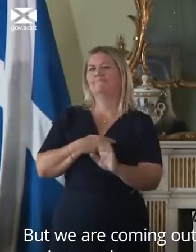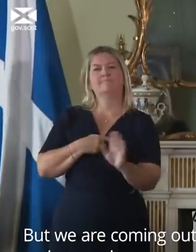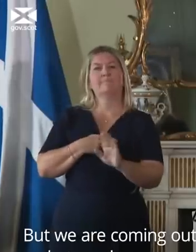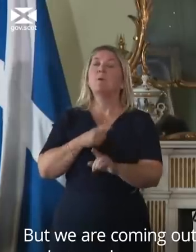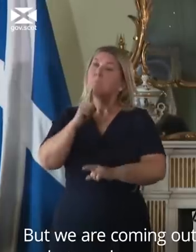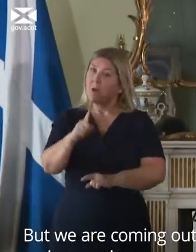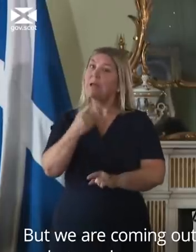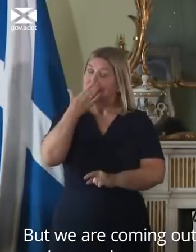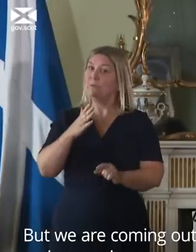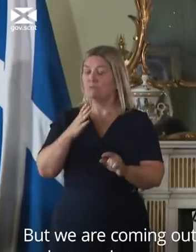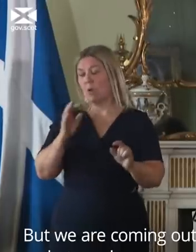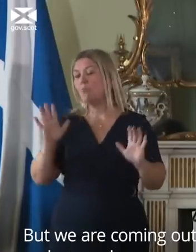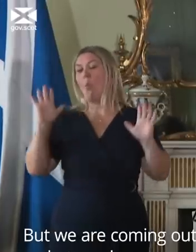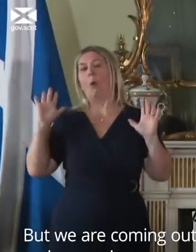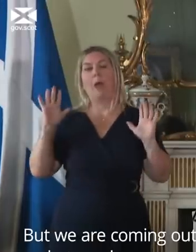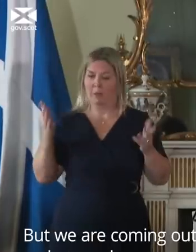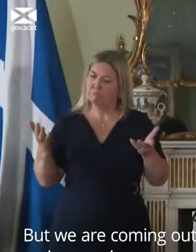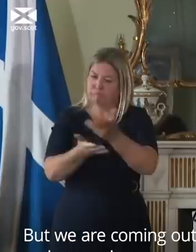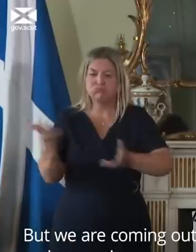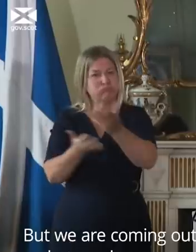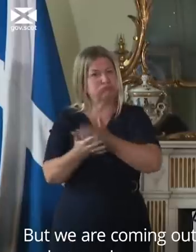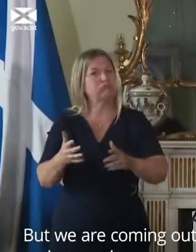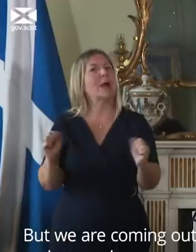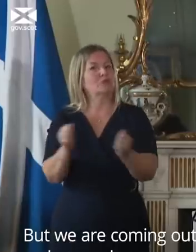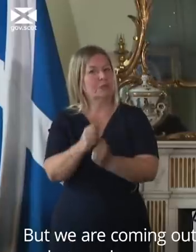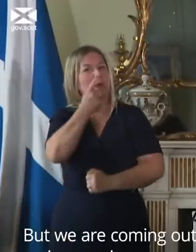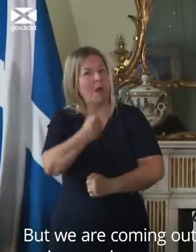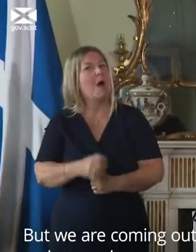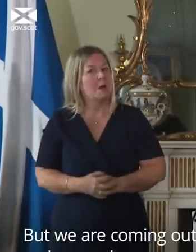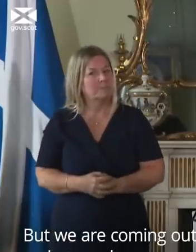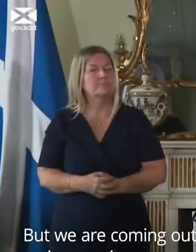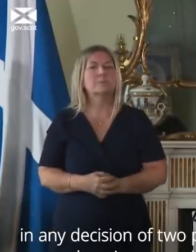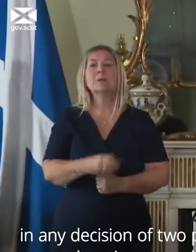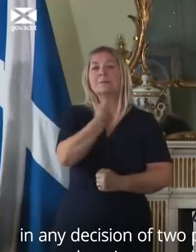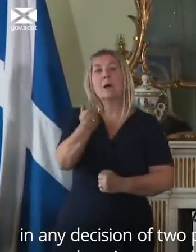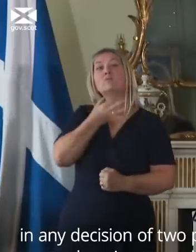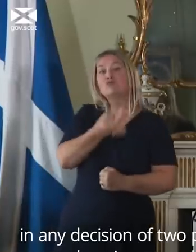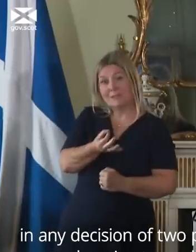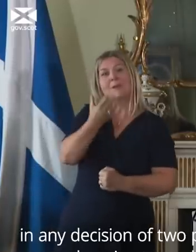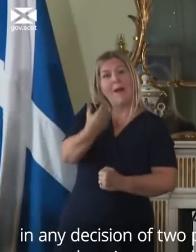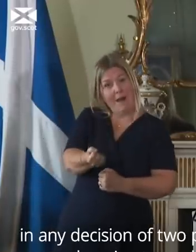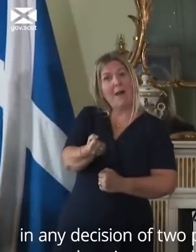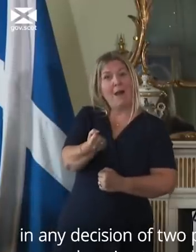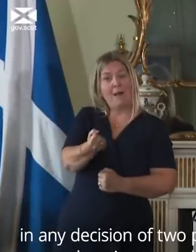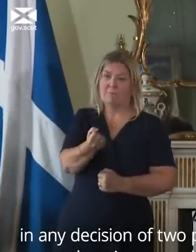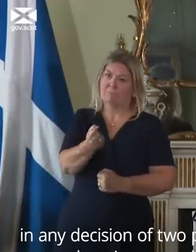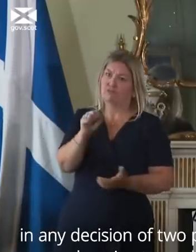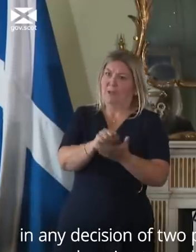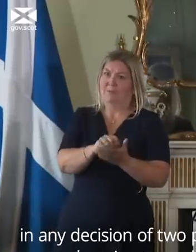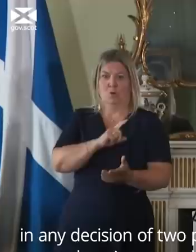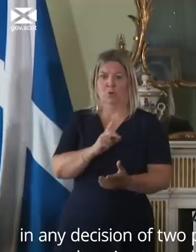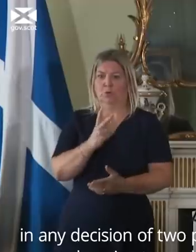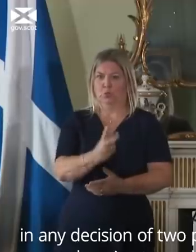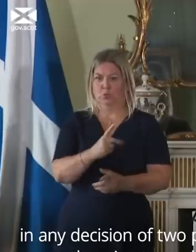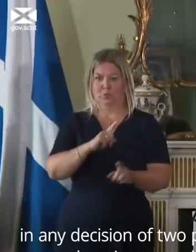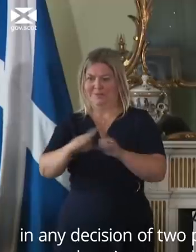zones to focus on what we do agree on. Despite all of the risks inherent in any decision of two parties to cooperate